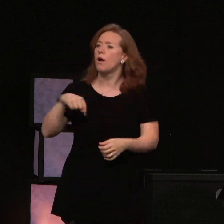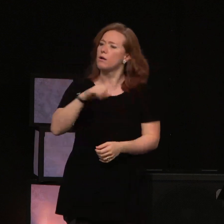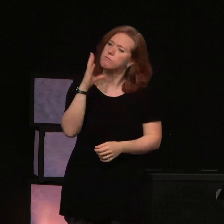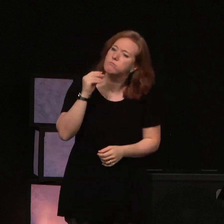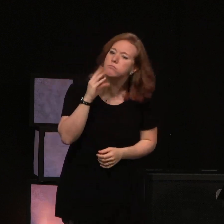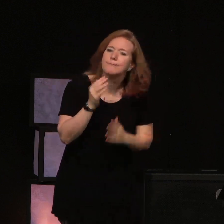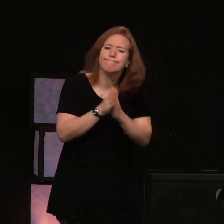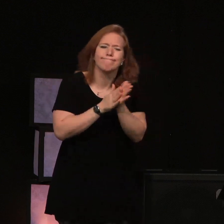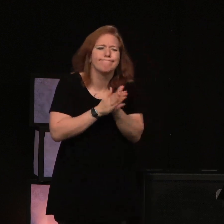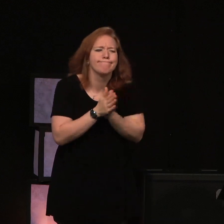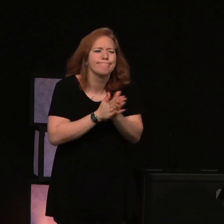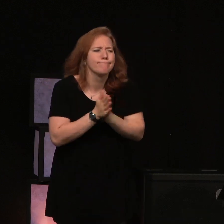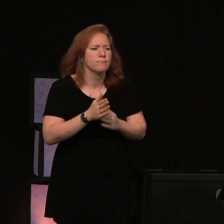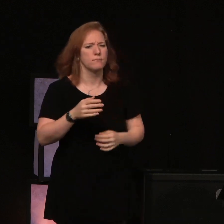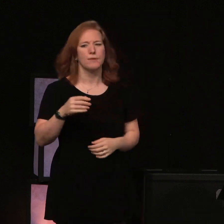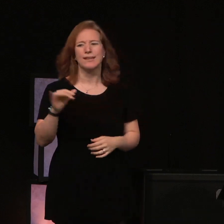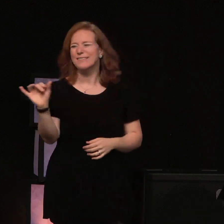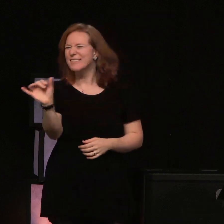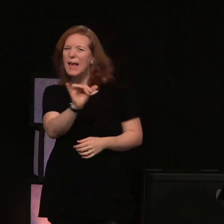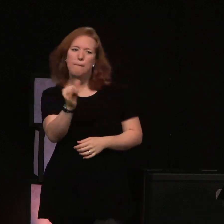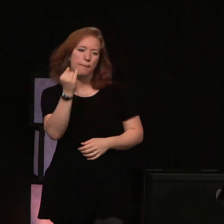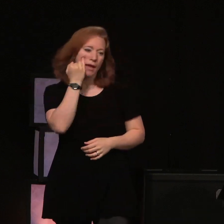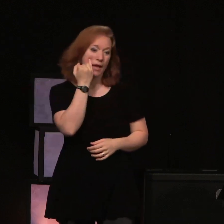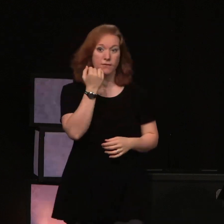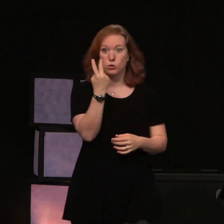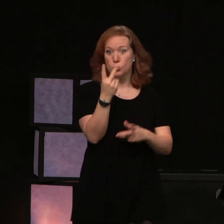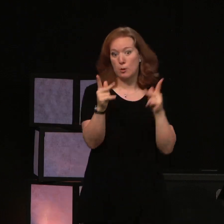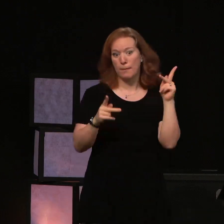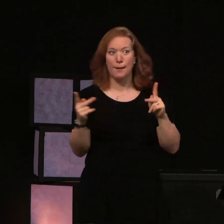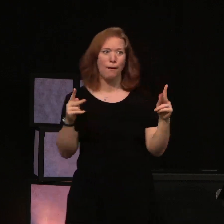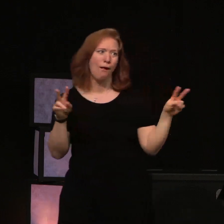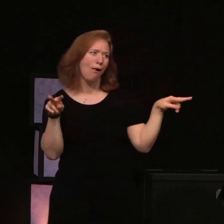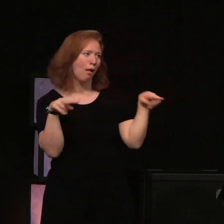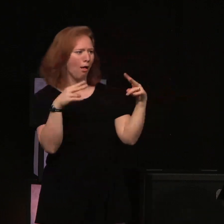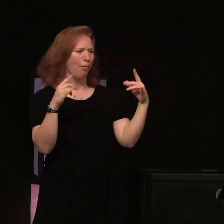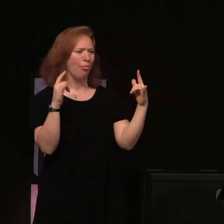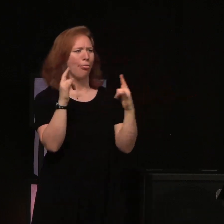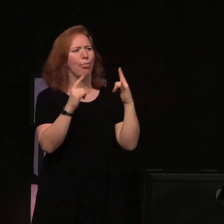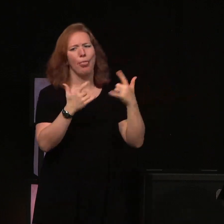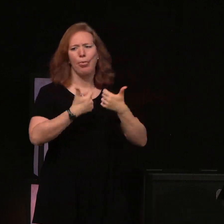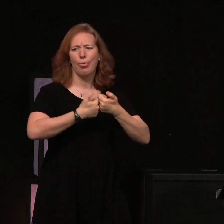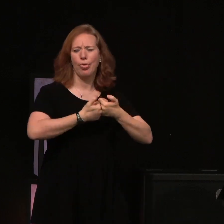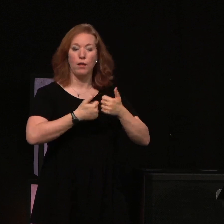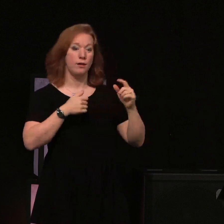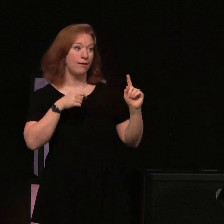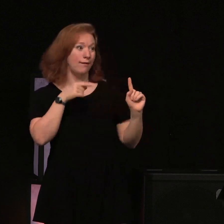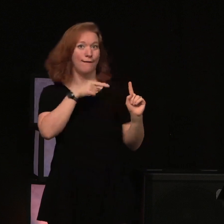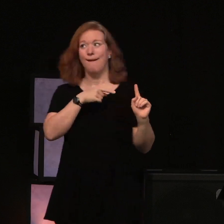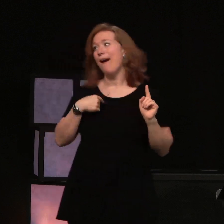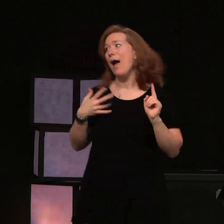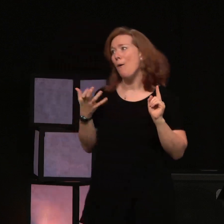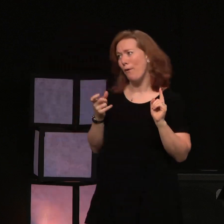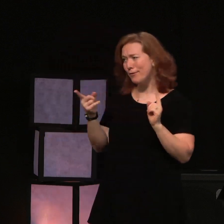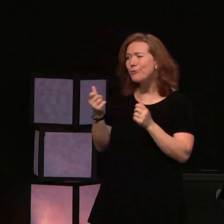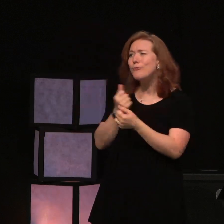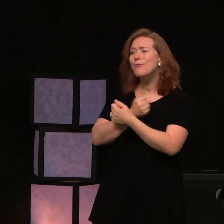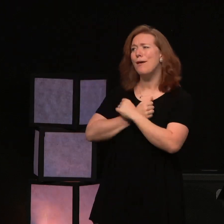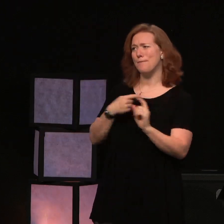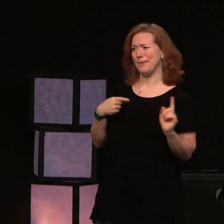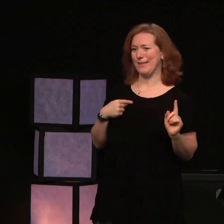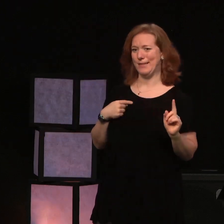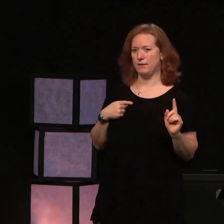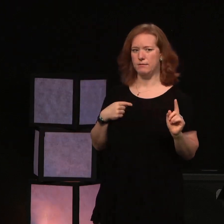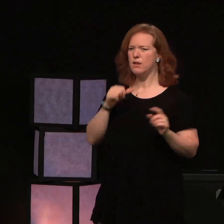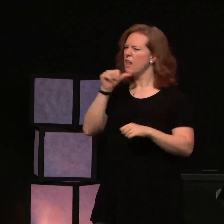someone who loves another person longs for that person to reciprocate that love